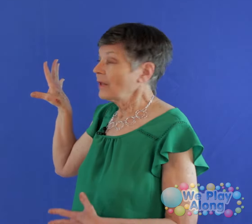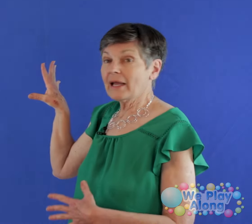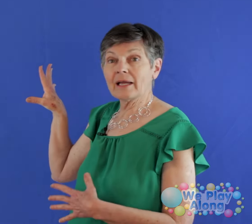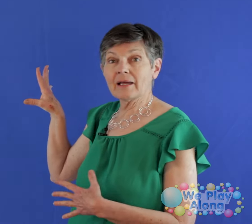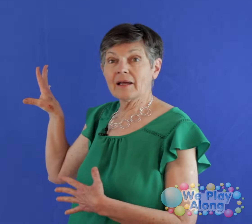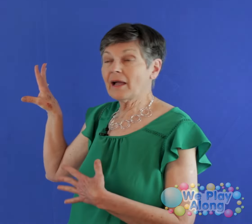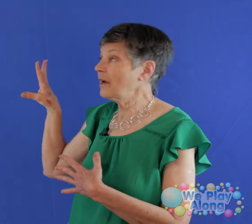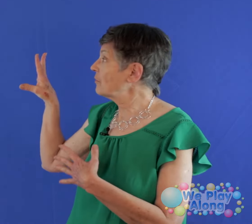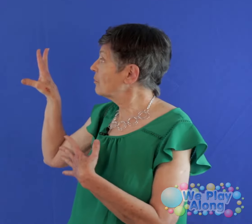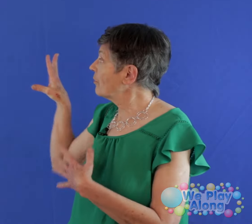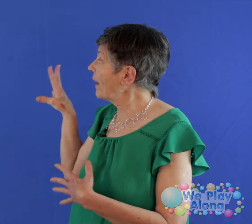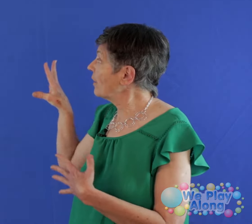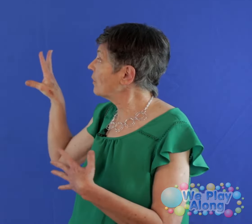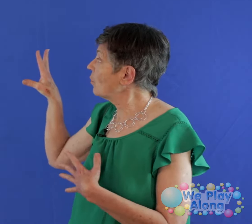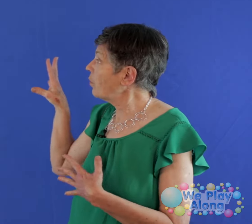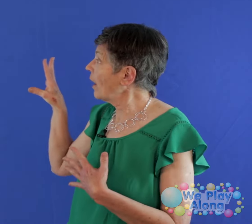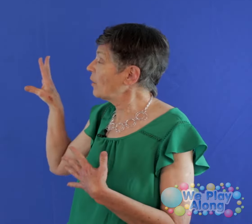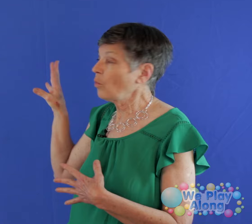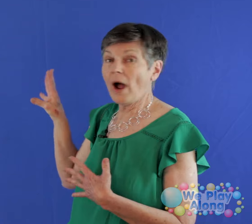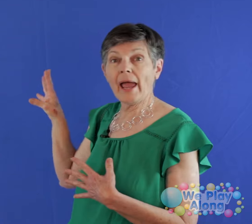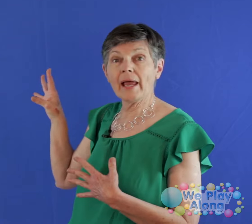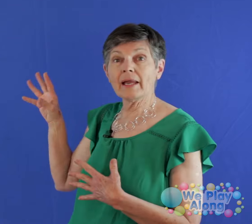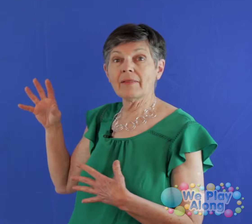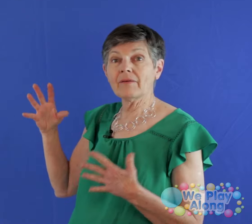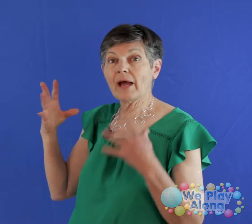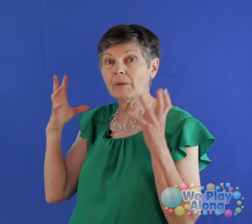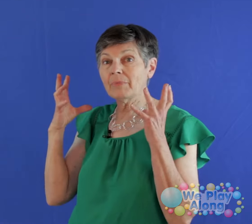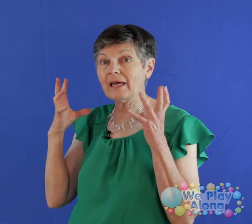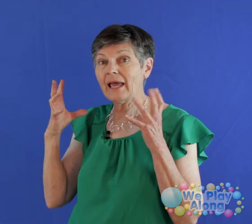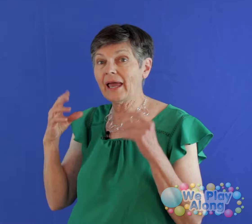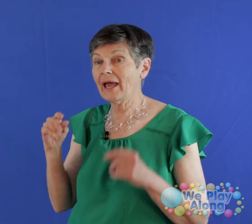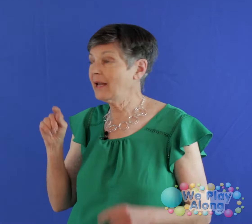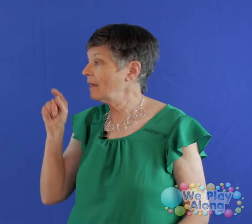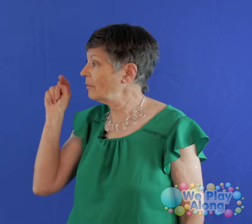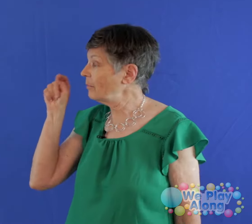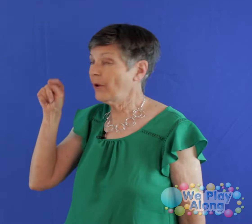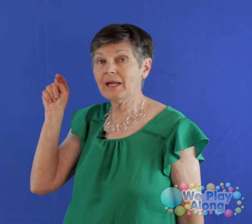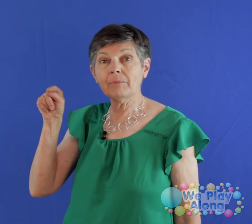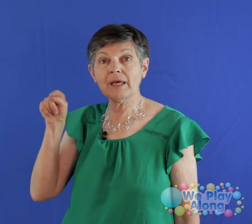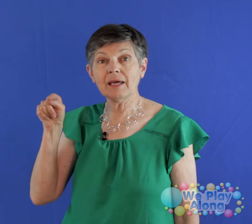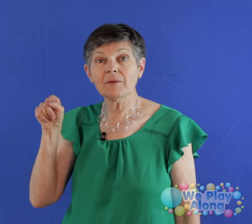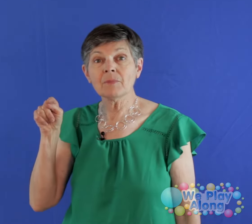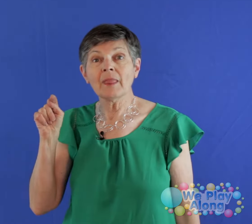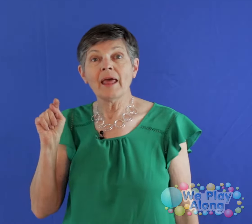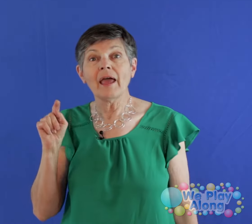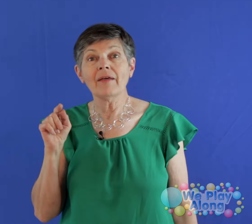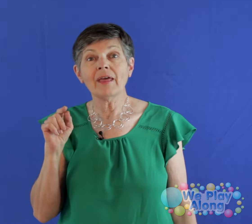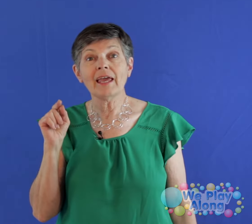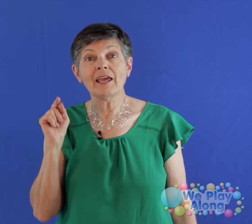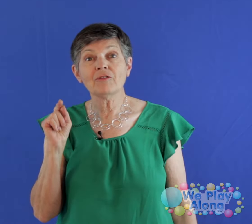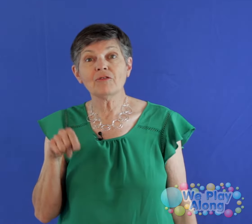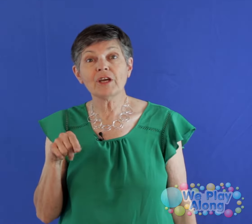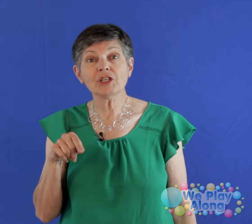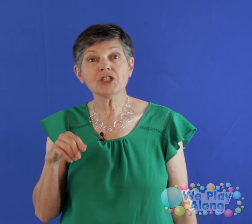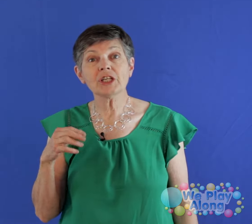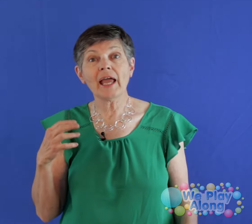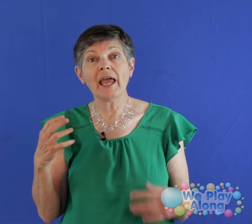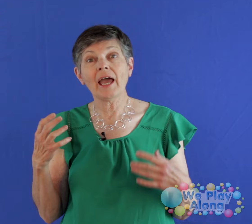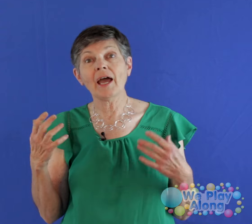They're kind of brown and white and they've got a big head and a pointy beak. And they eat fish and